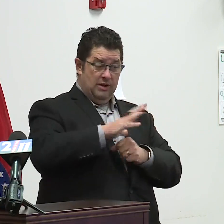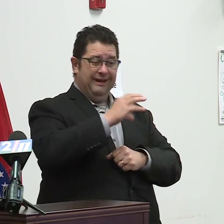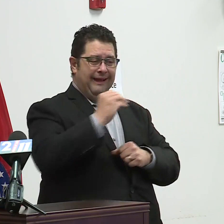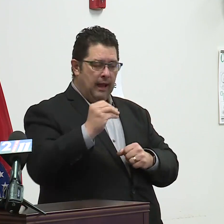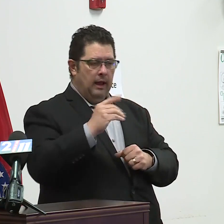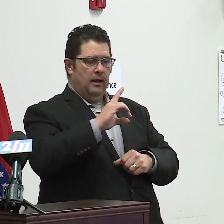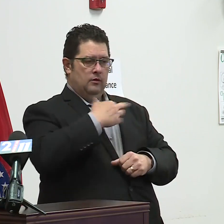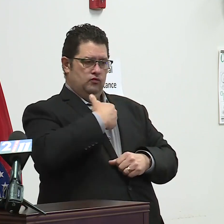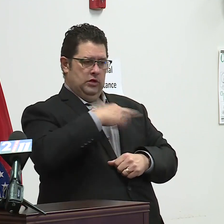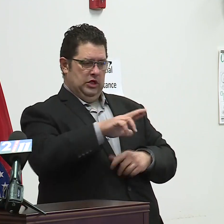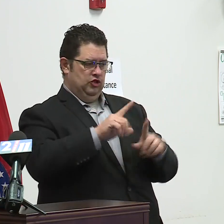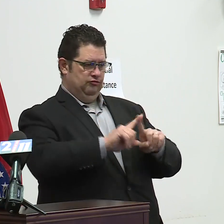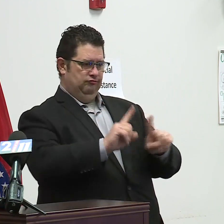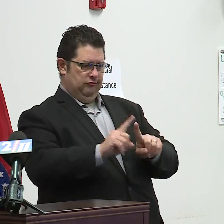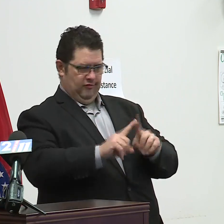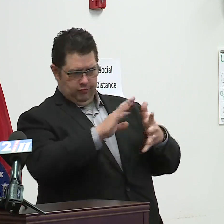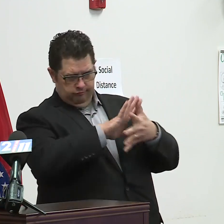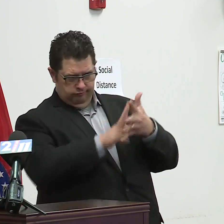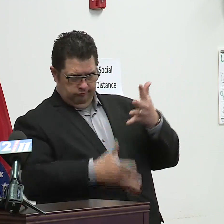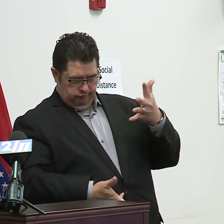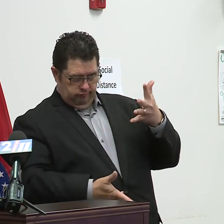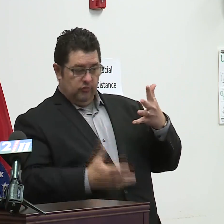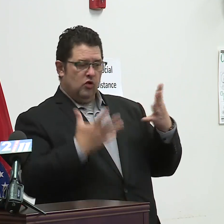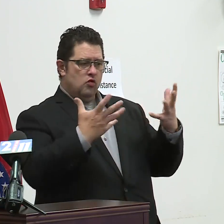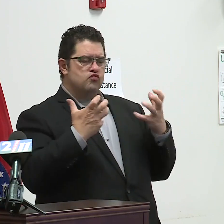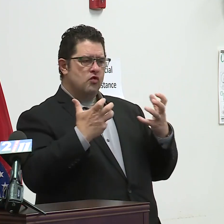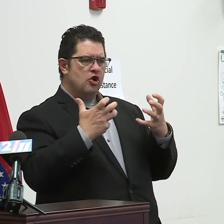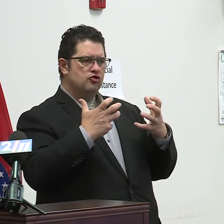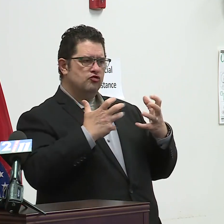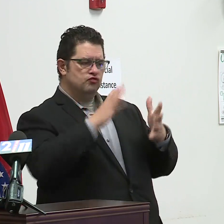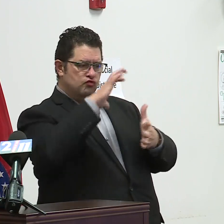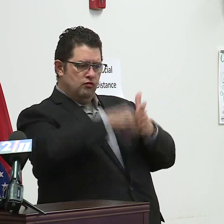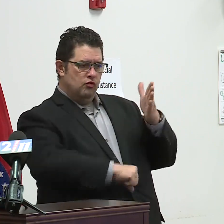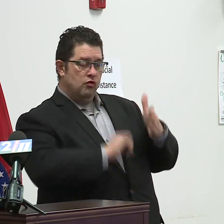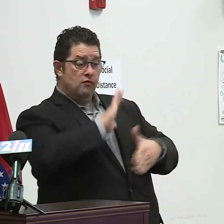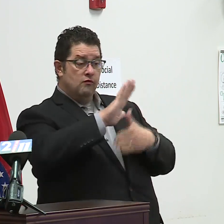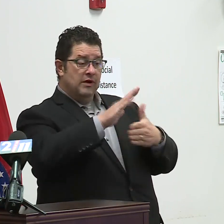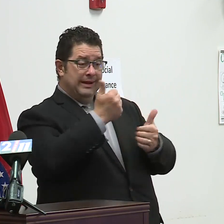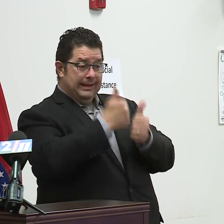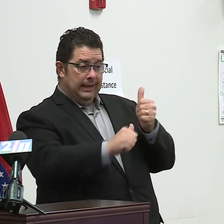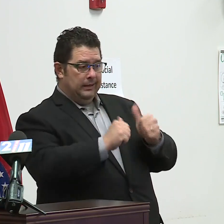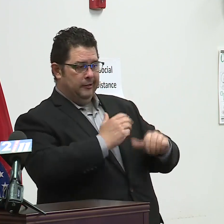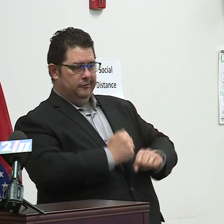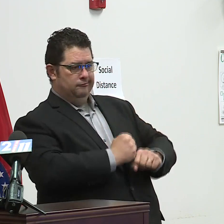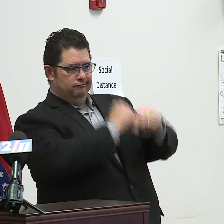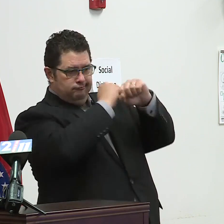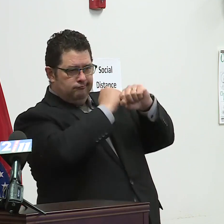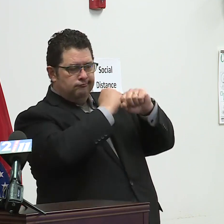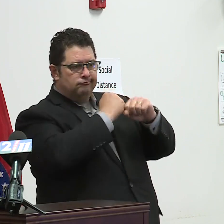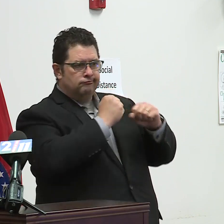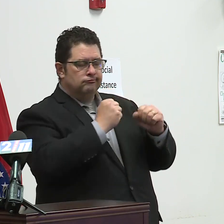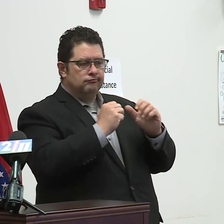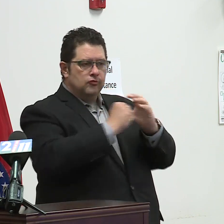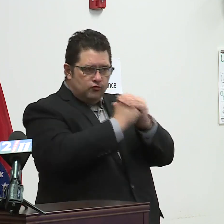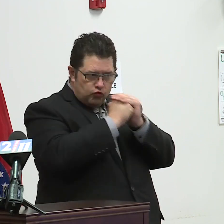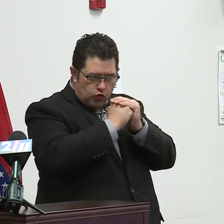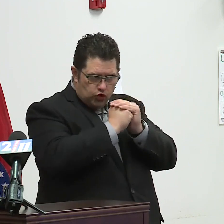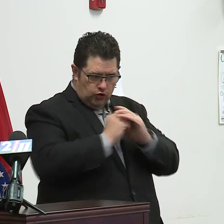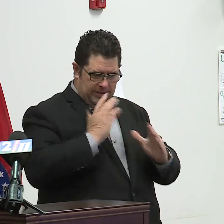all of any impediments to worship services in our community, and as of now,